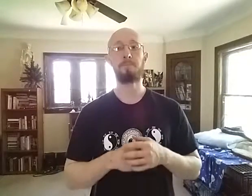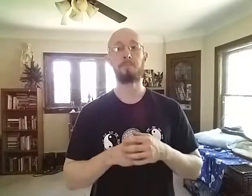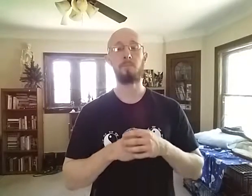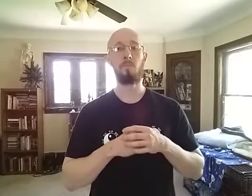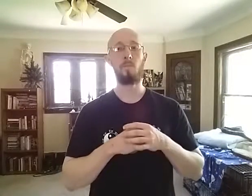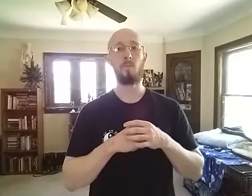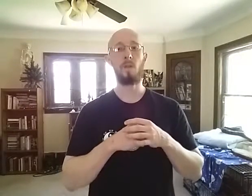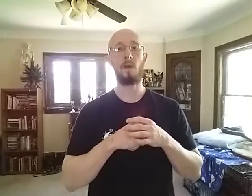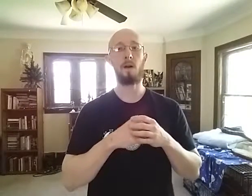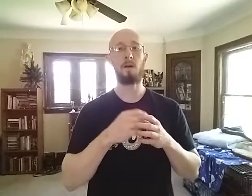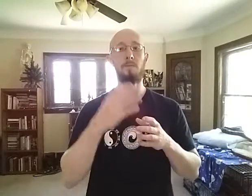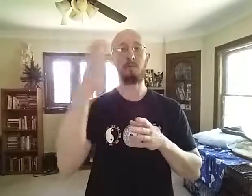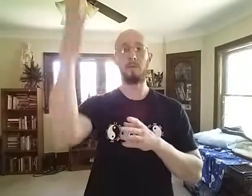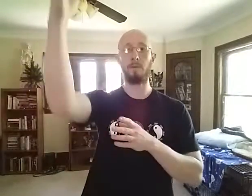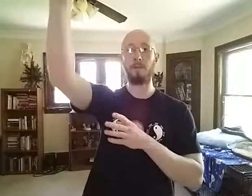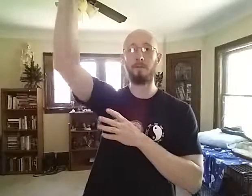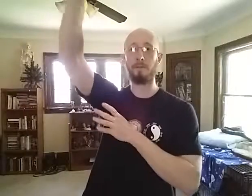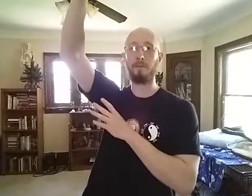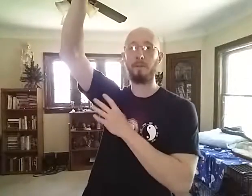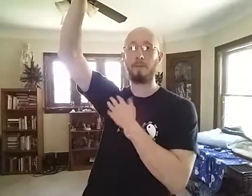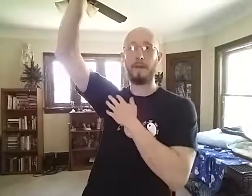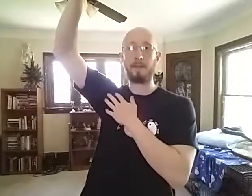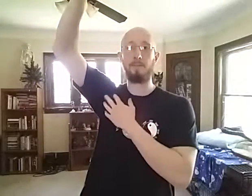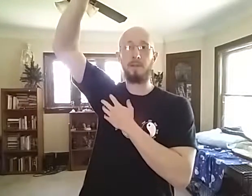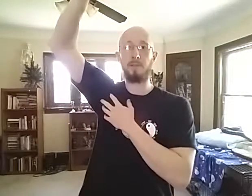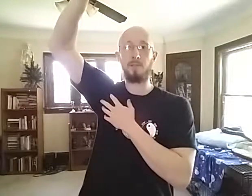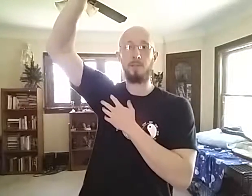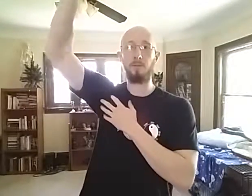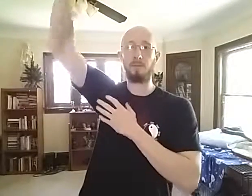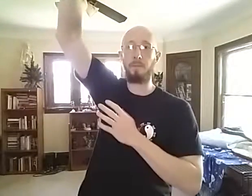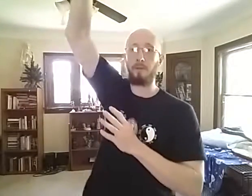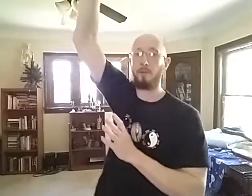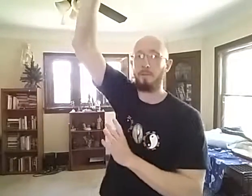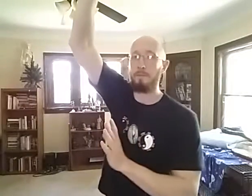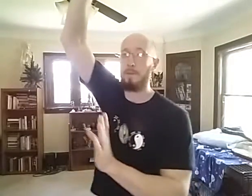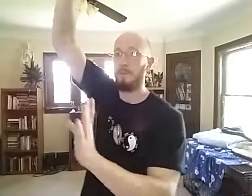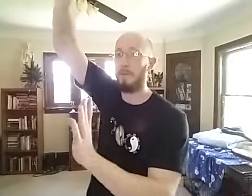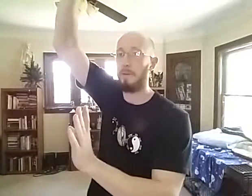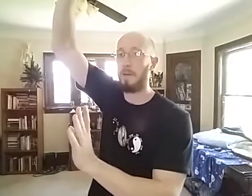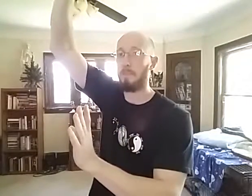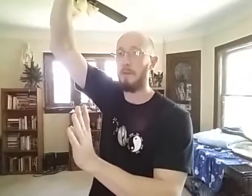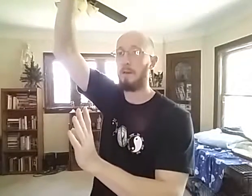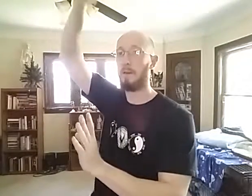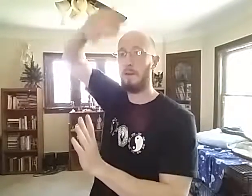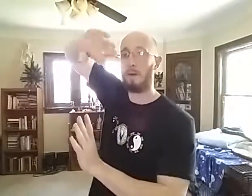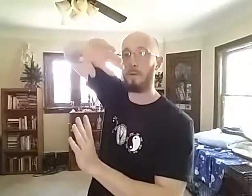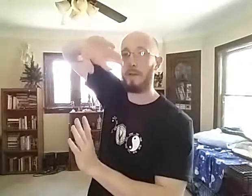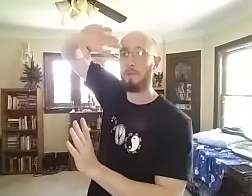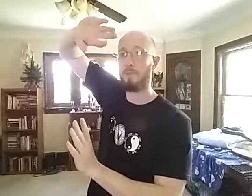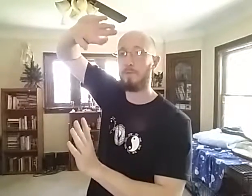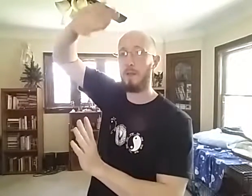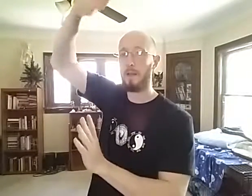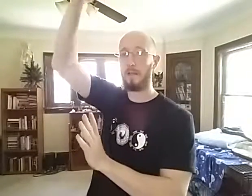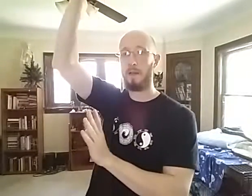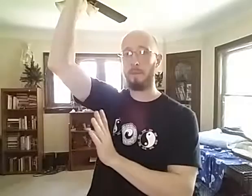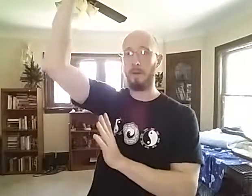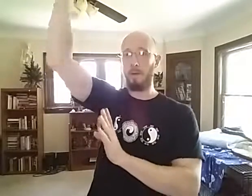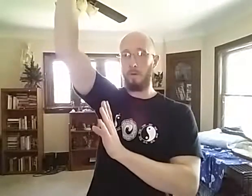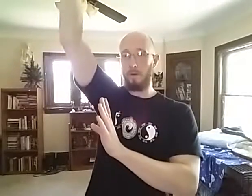of, you know, you're activating the shoulder somehow, you know, people keeping it up here, or the elbow's flying up, or